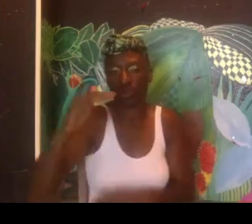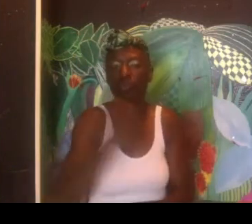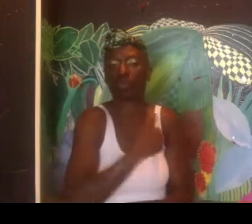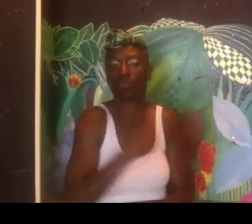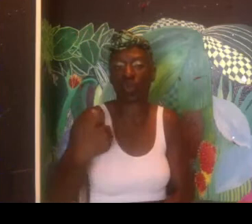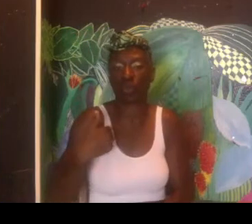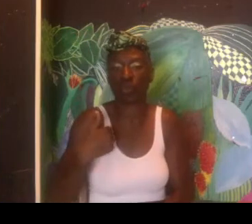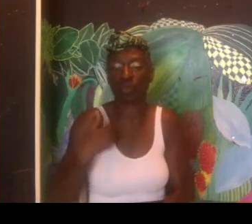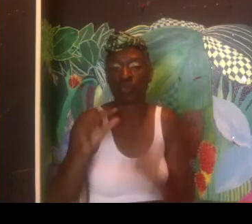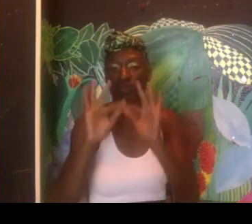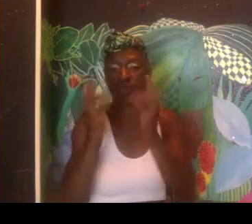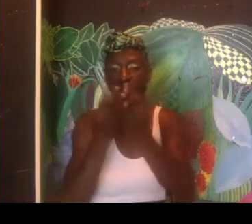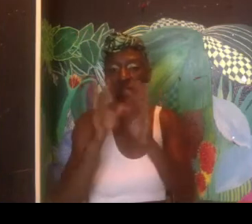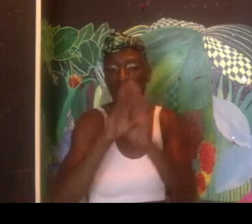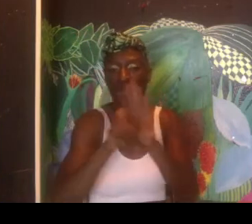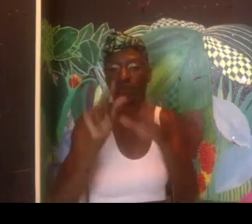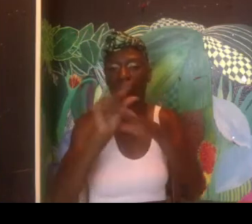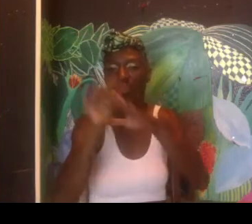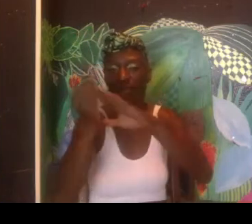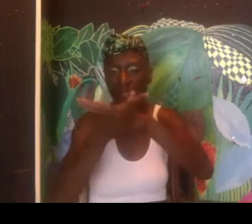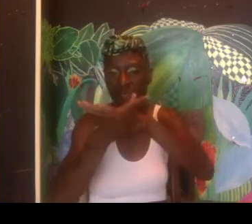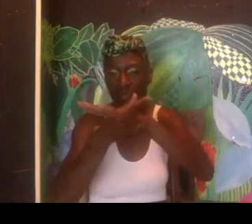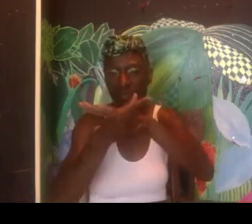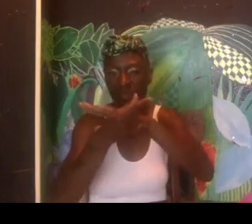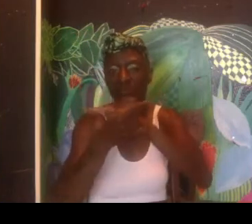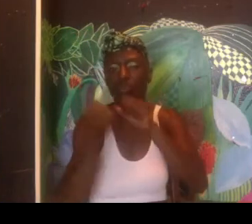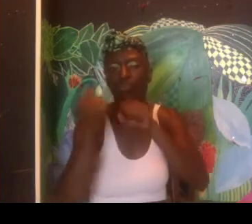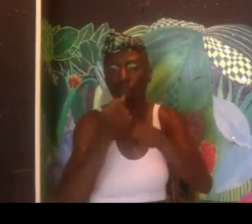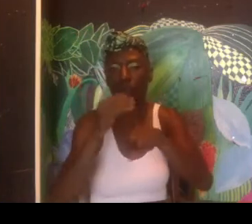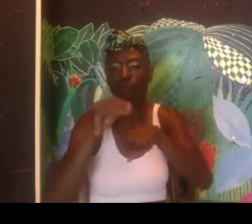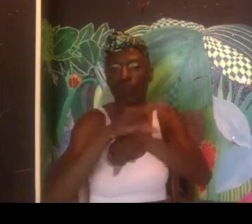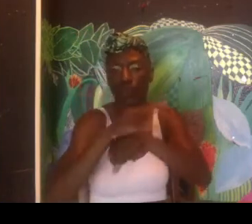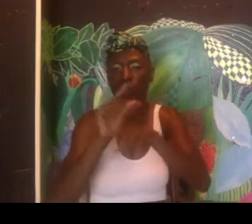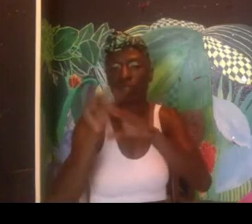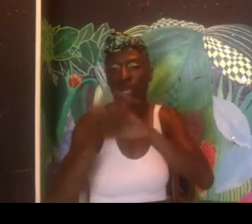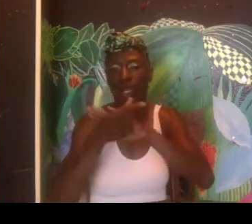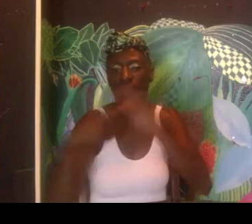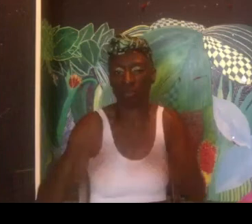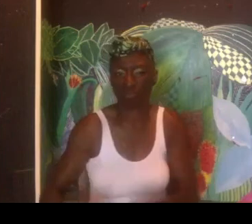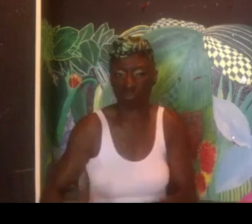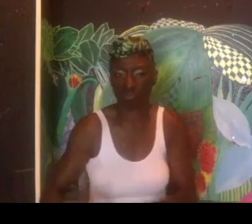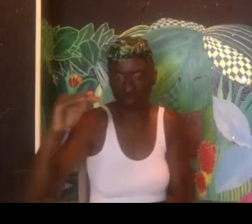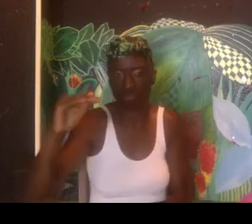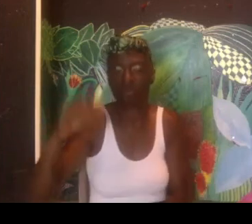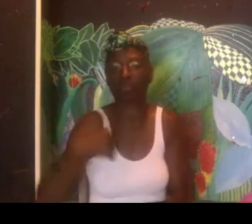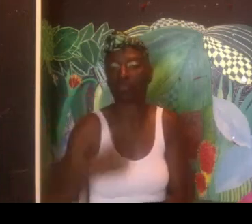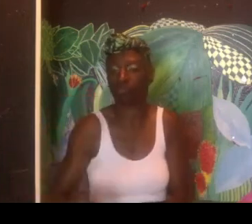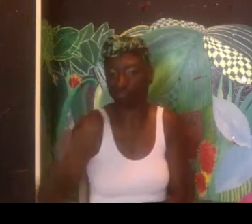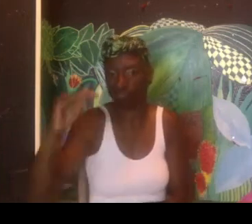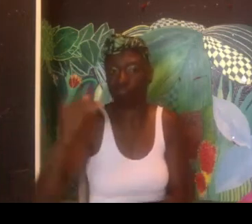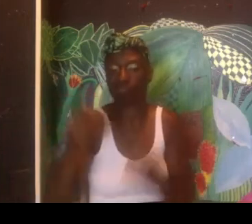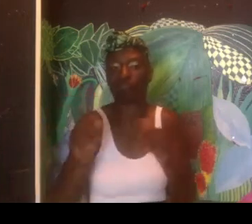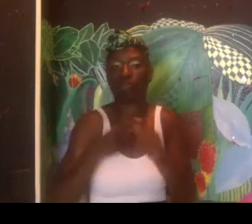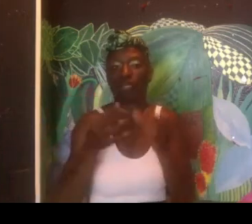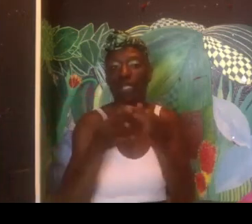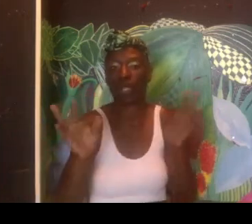And so a little bit about myself is I was born and raised in Toronto, but my family is from Guyanese. So I